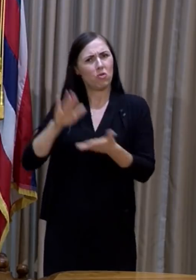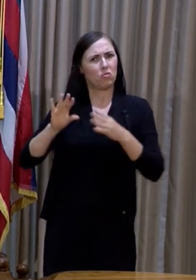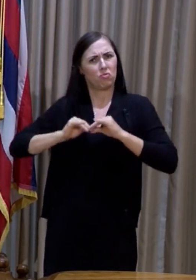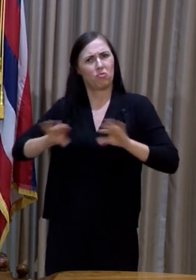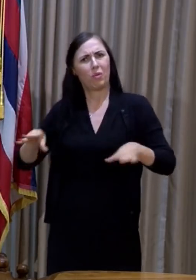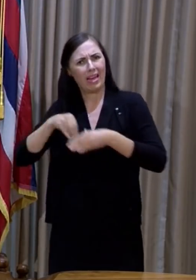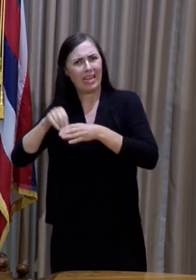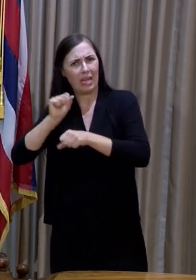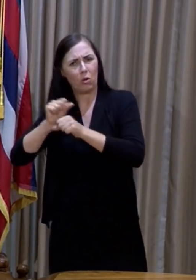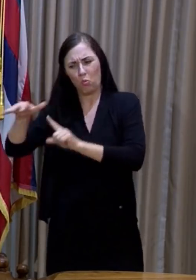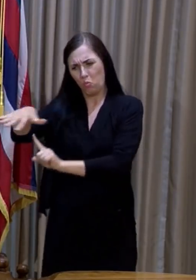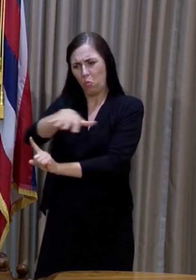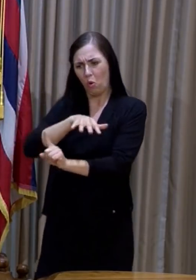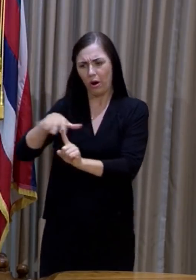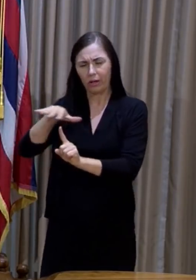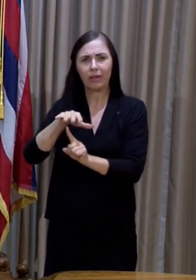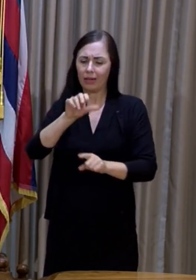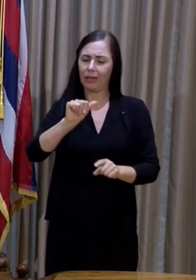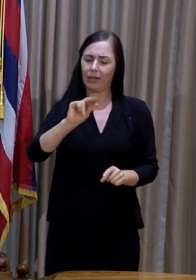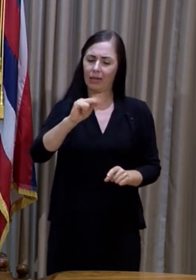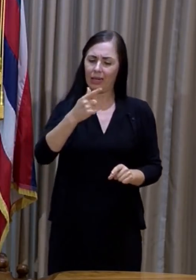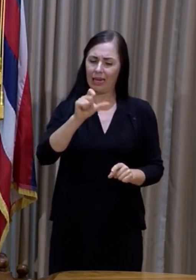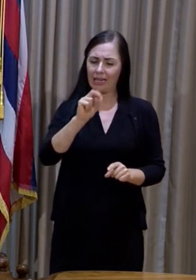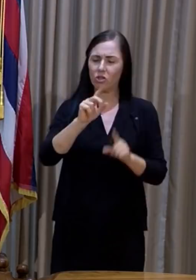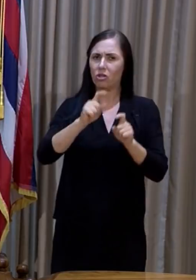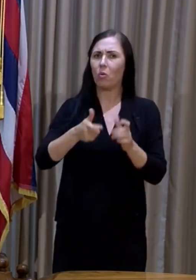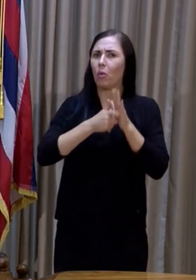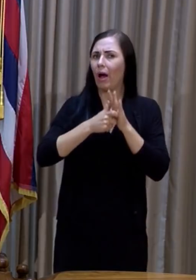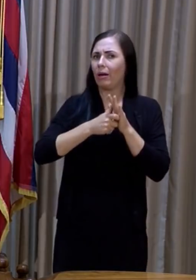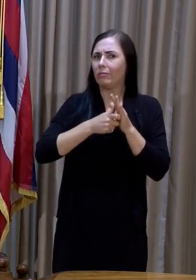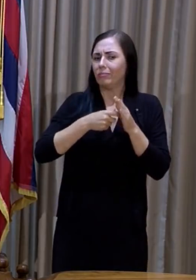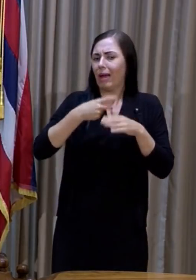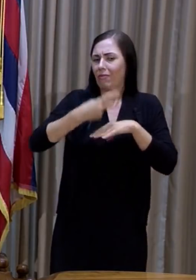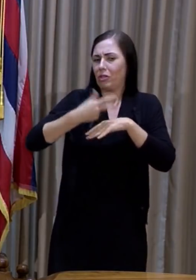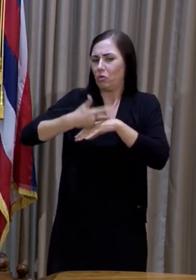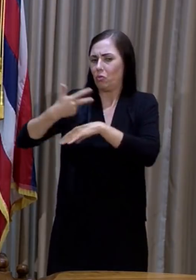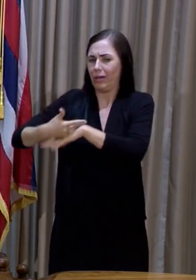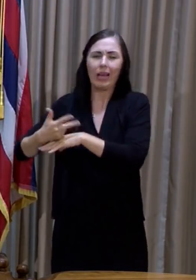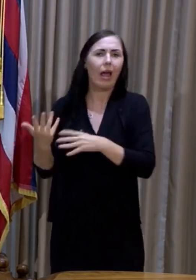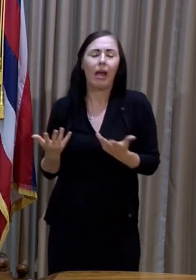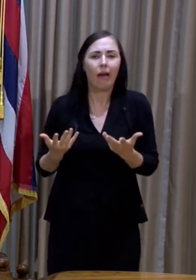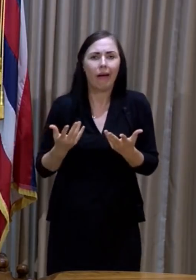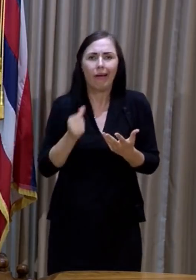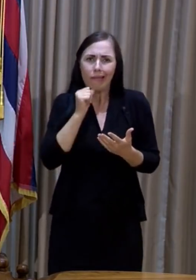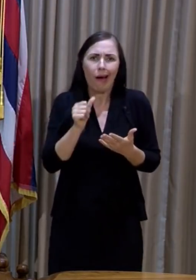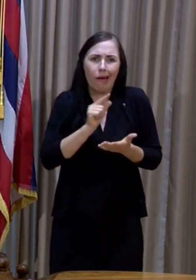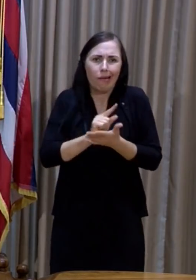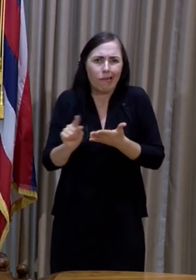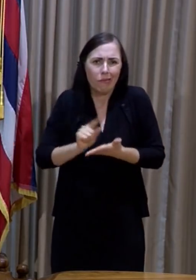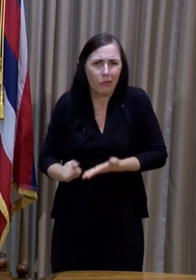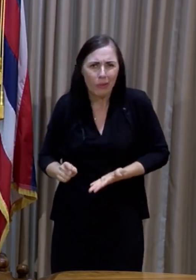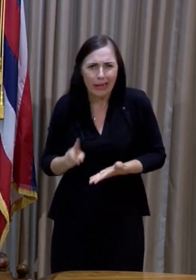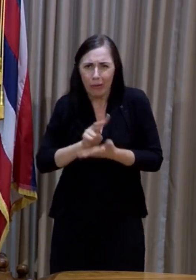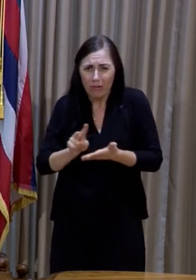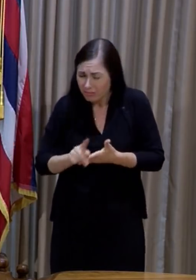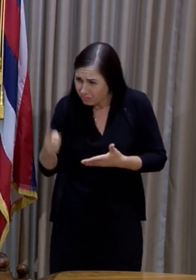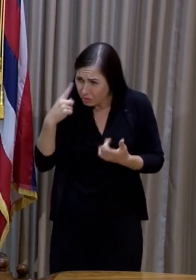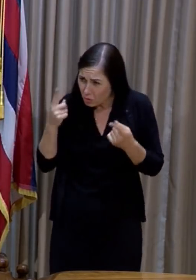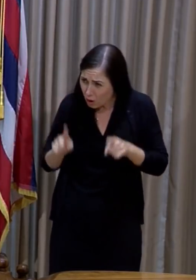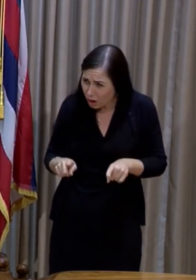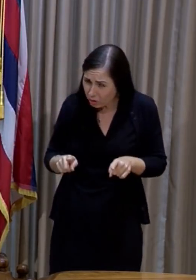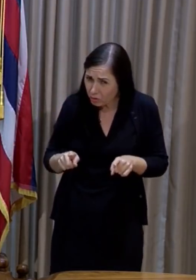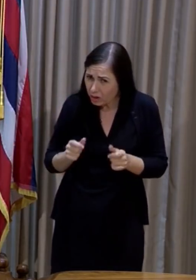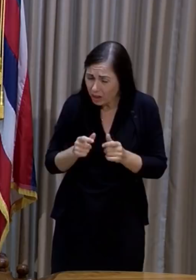you need to take an antigen test every few days, not once a week or once every two weeks. Do you agree with that as an